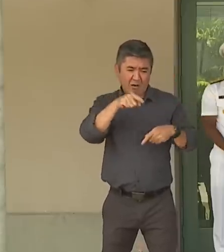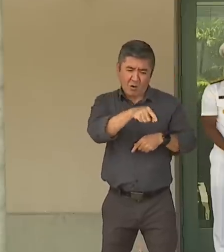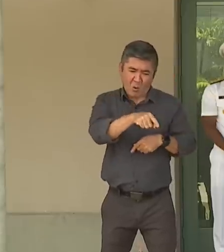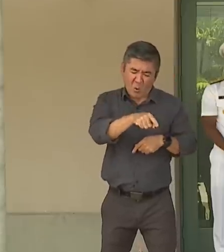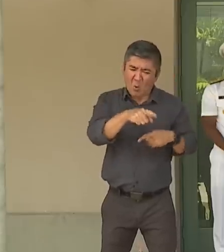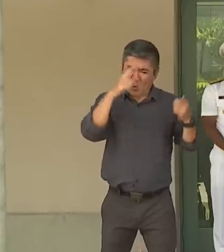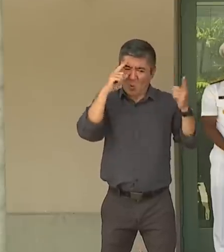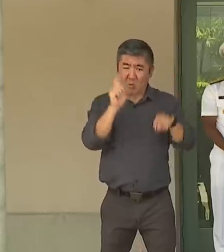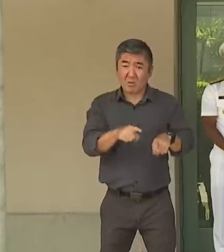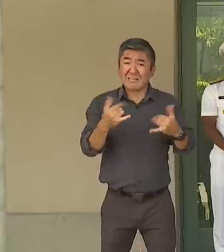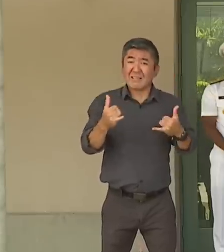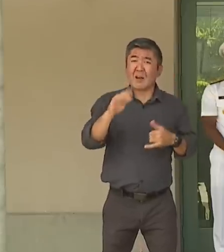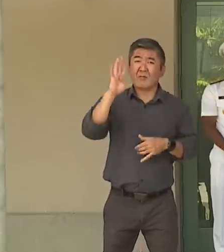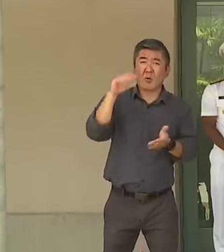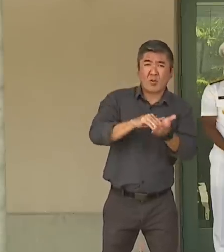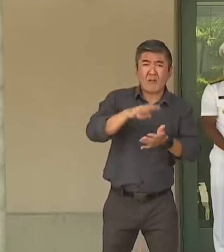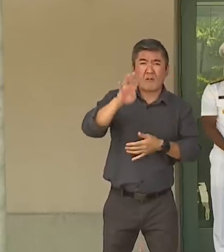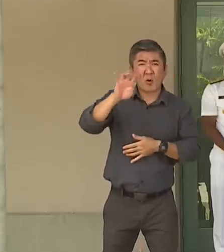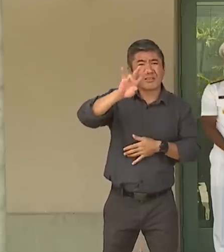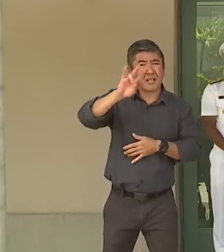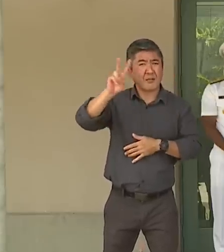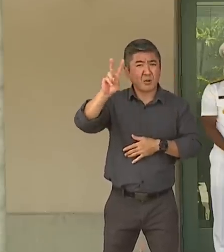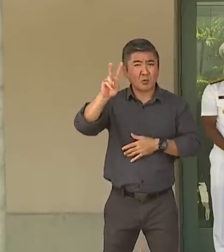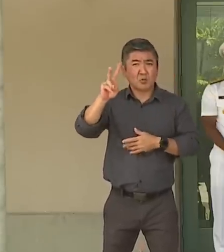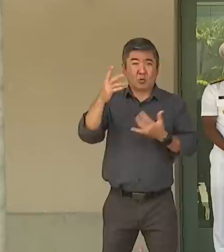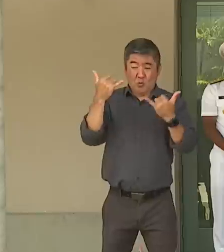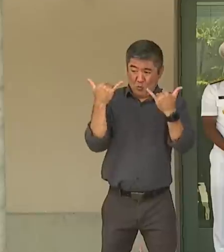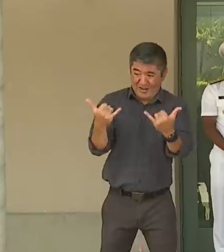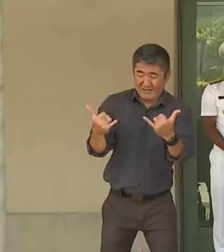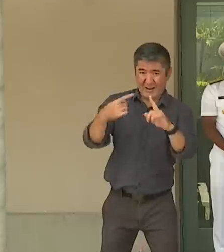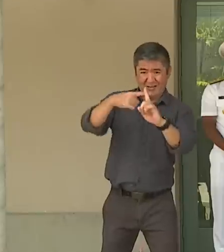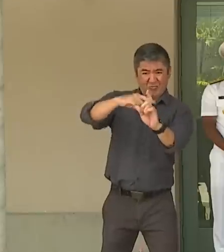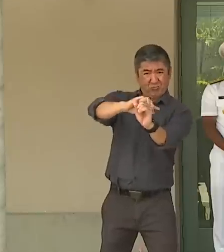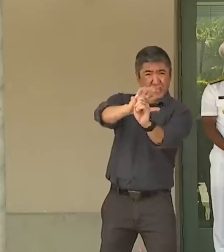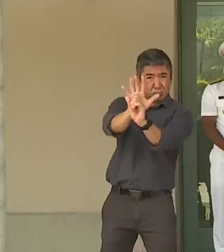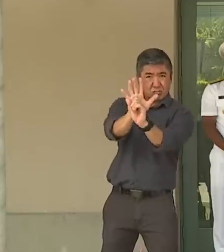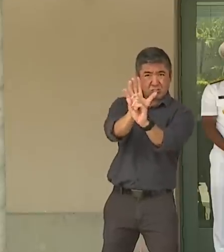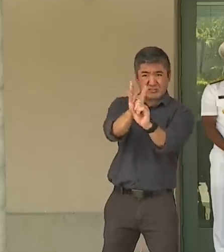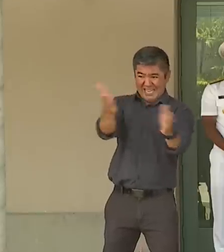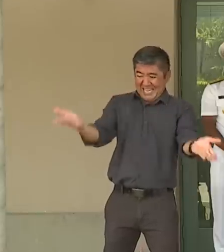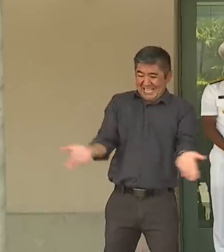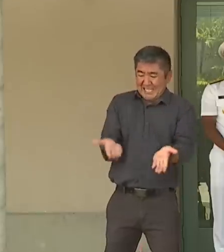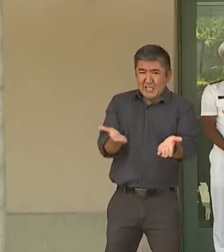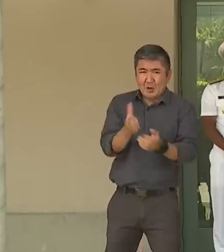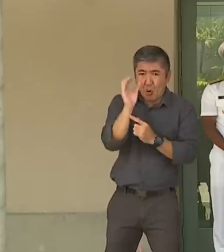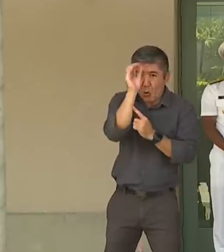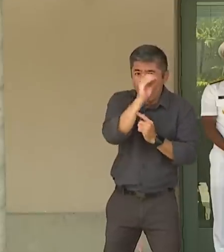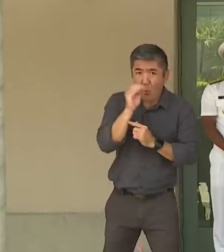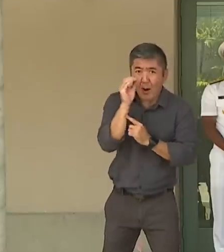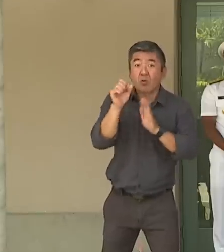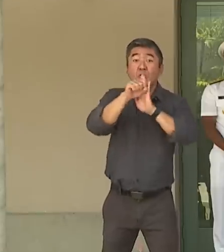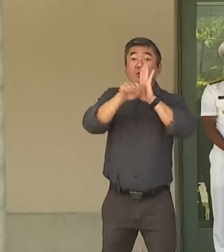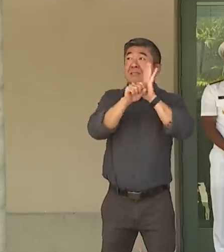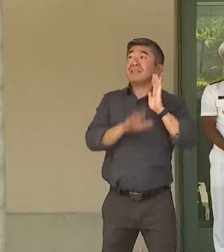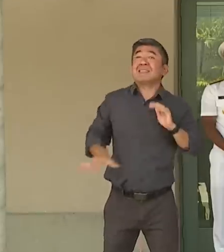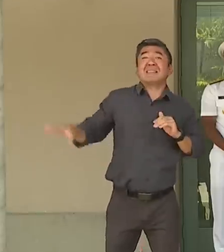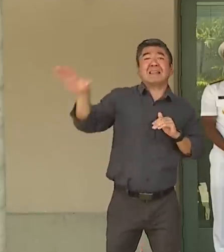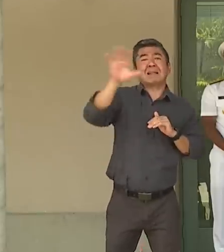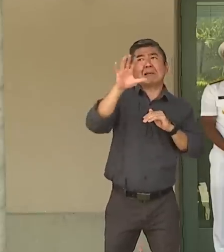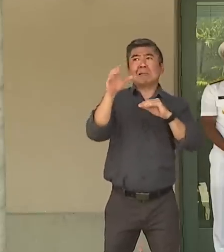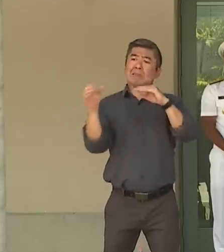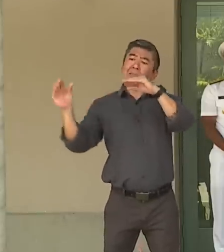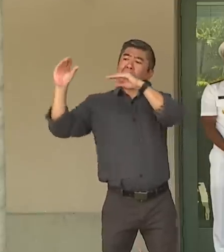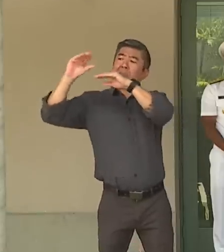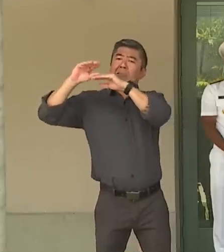we have 4,472 active cases of COVID here on Oahu. Statewide, not that many